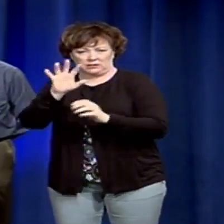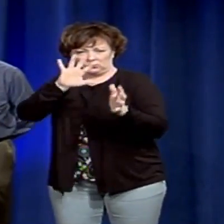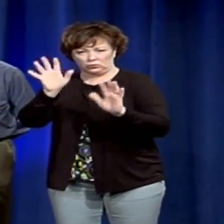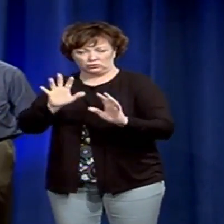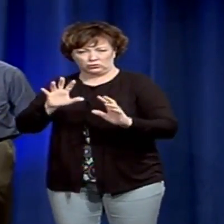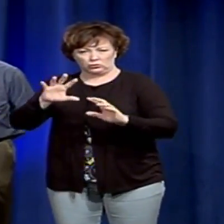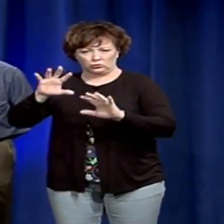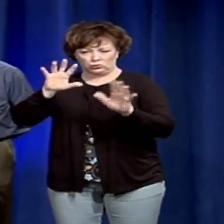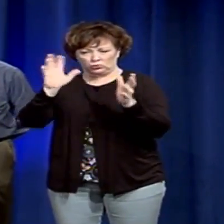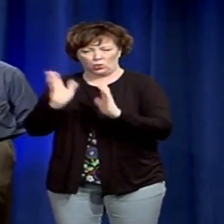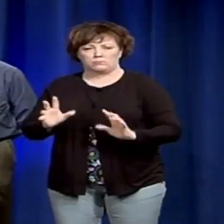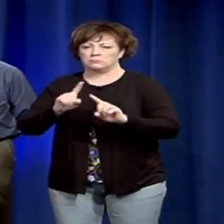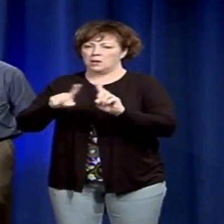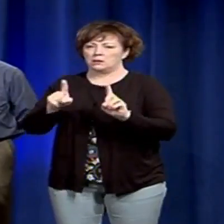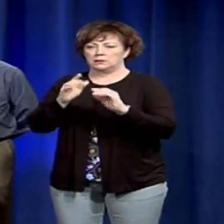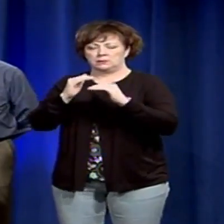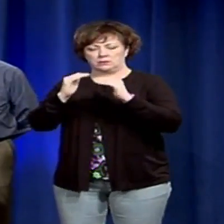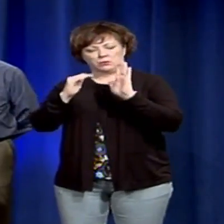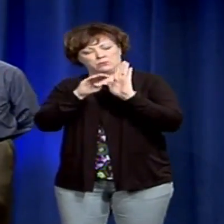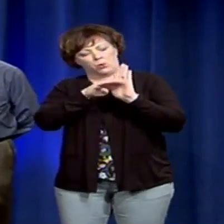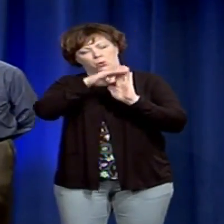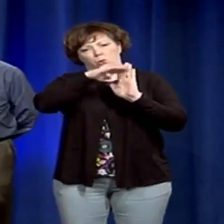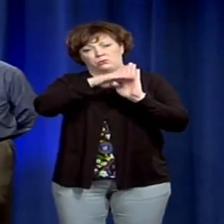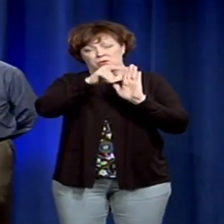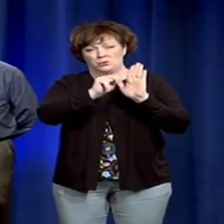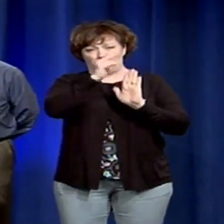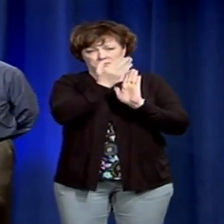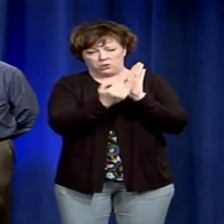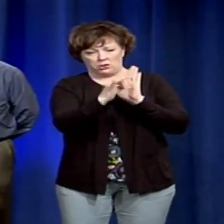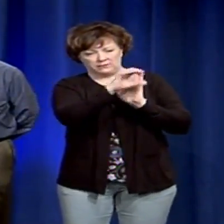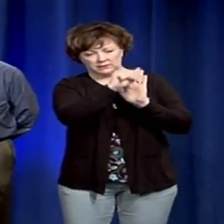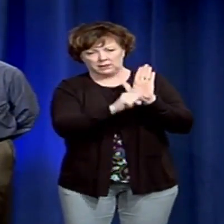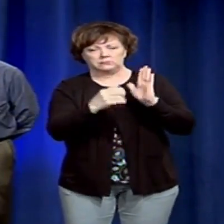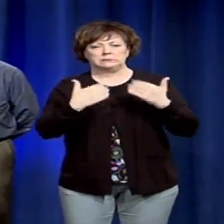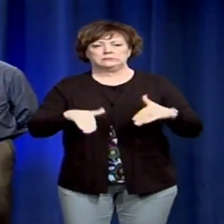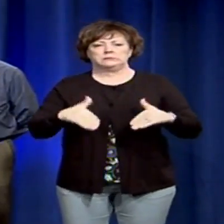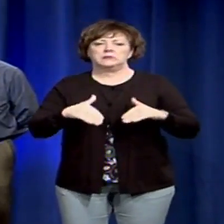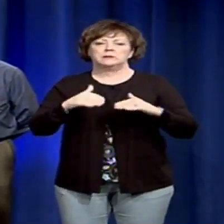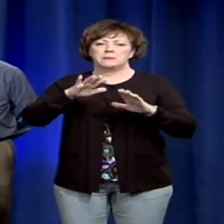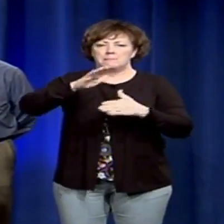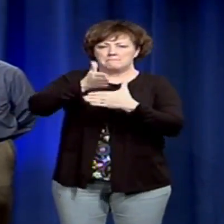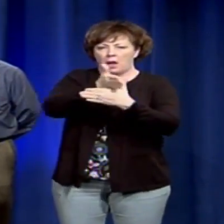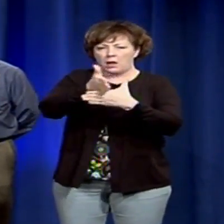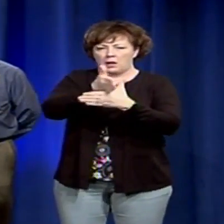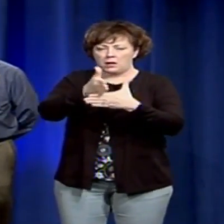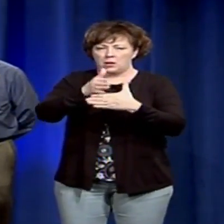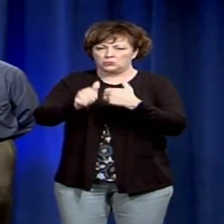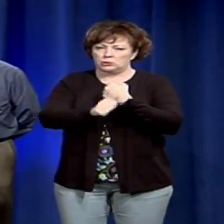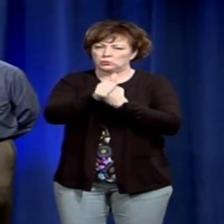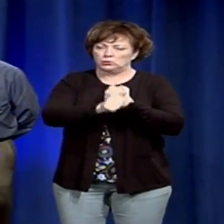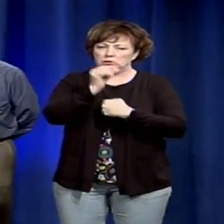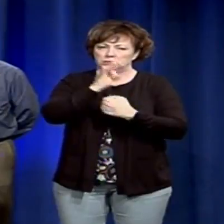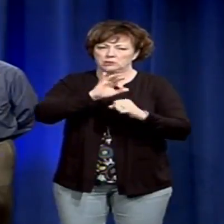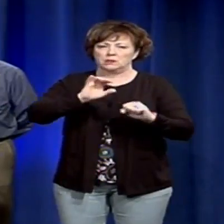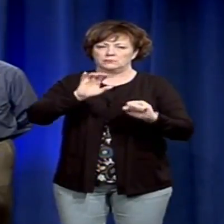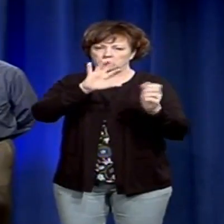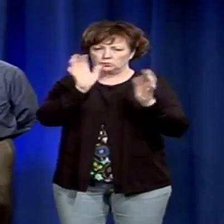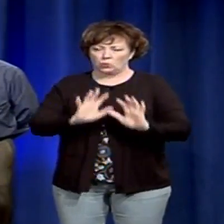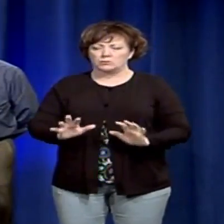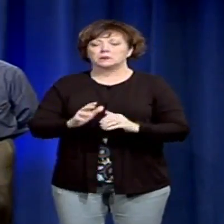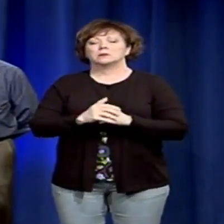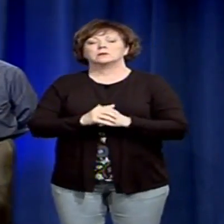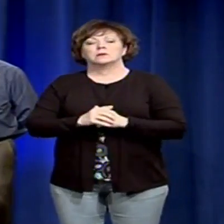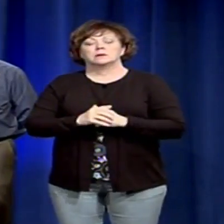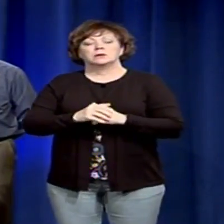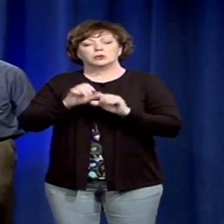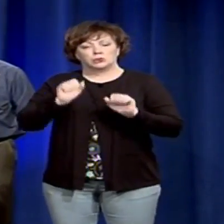moderate risk, and that means the chance for high and strong winds for tornadoes, very large hail,